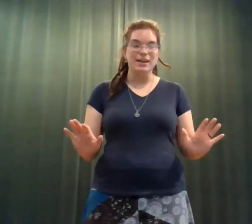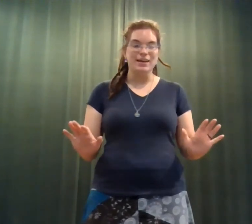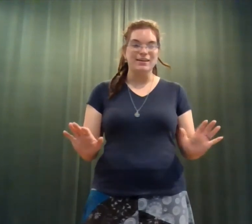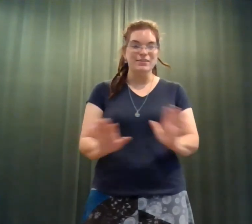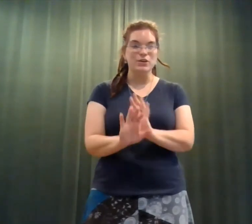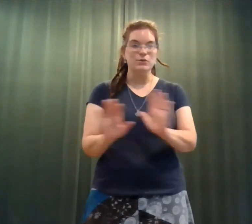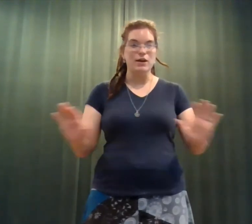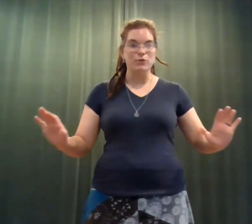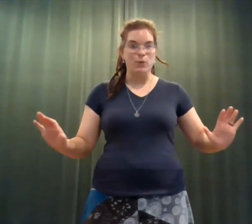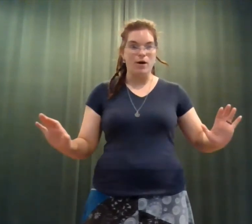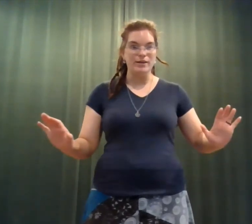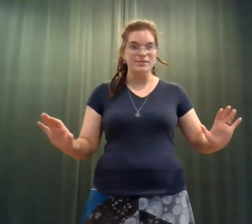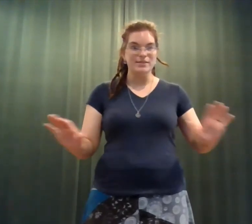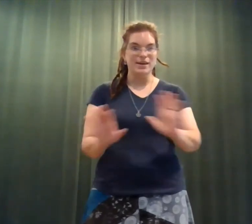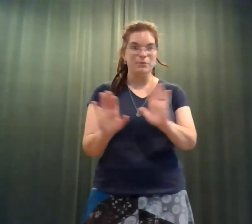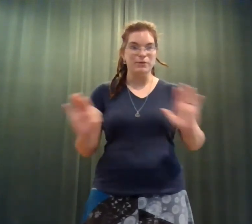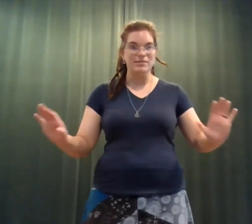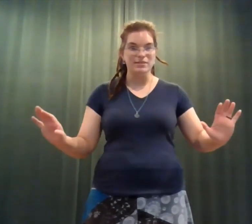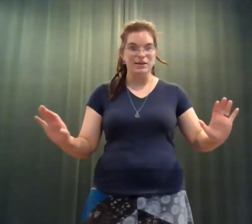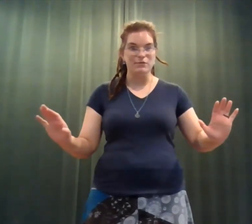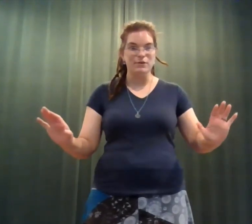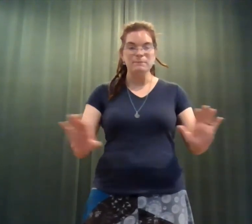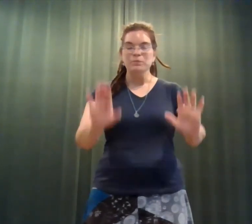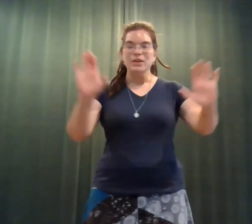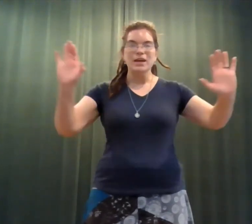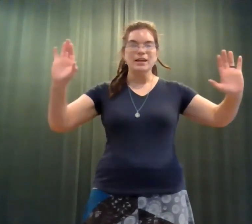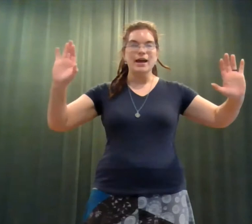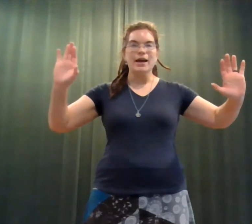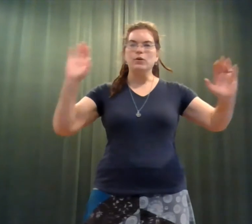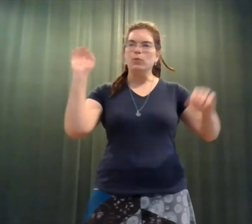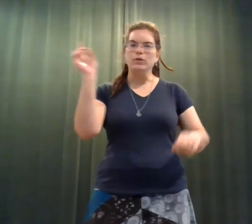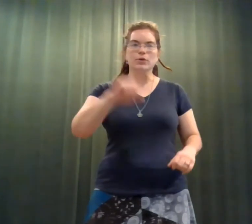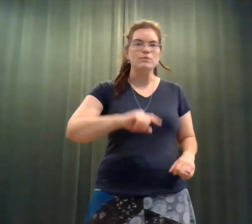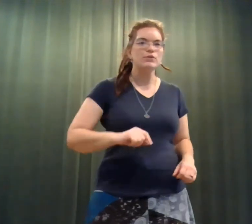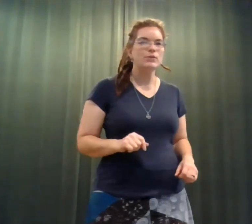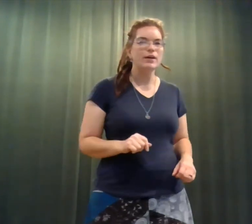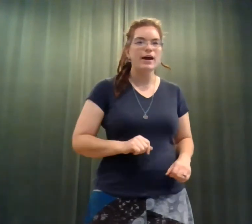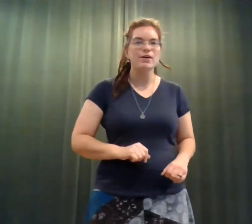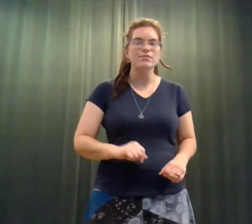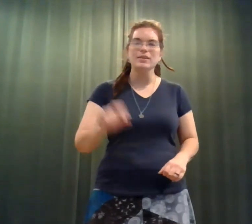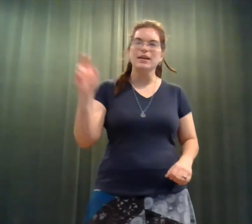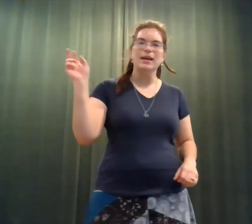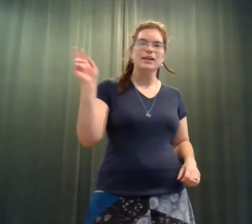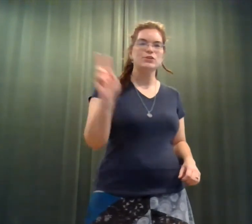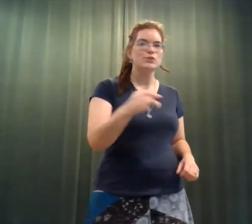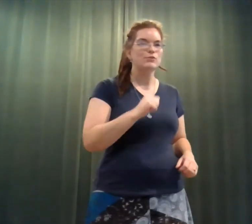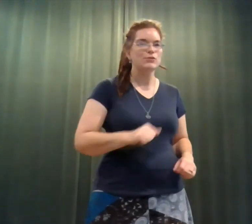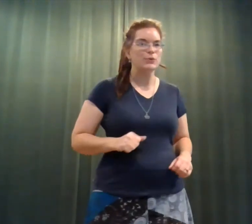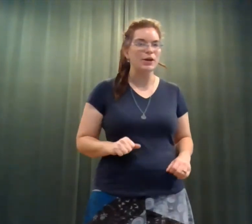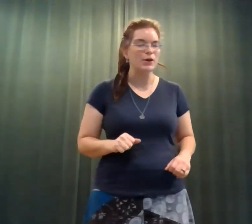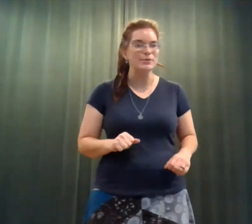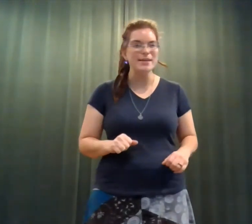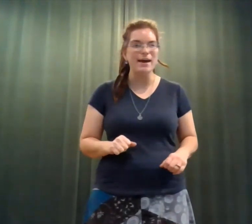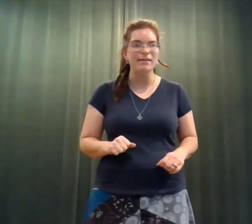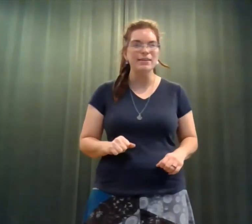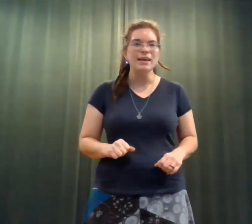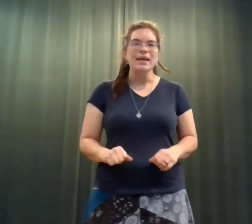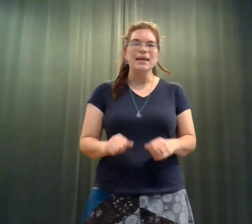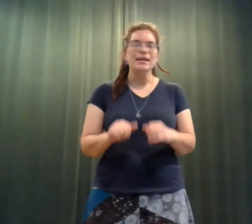that you'd ever want in a place to live. It had a one-room schoolhouse, it had a two-story hotel, it